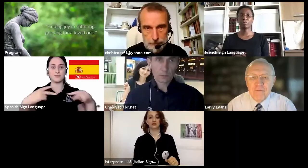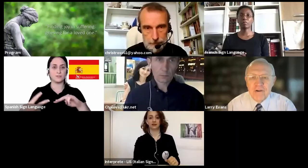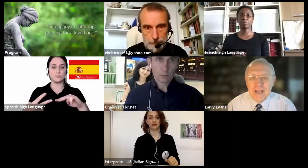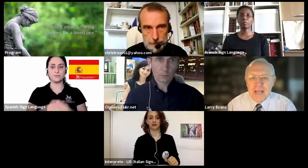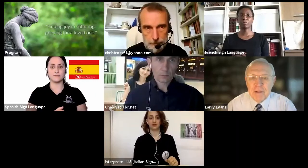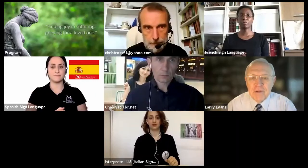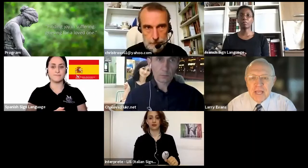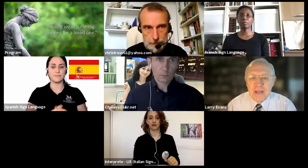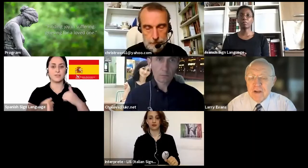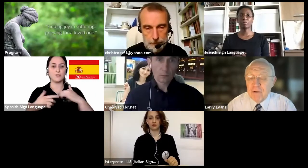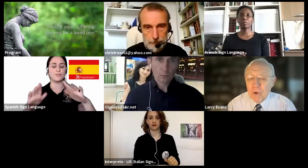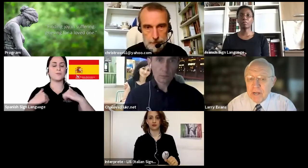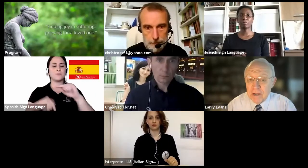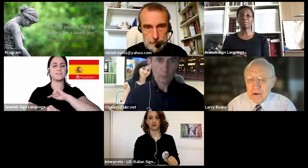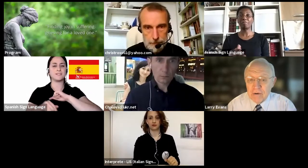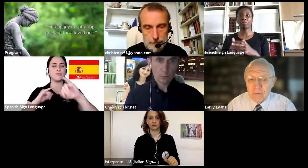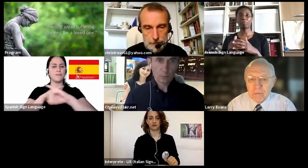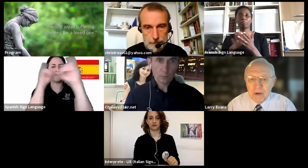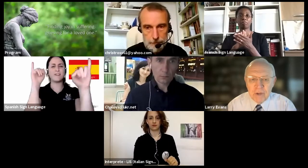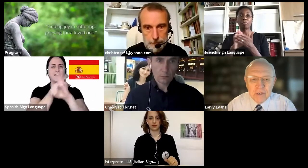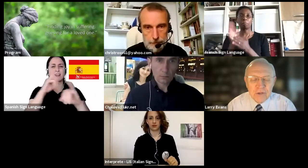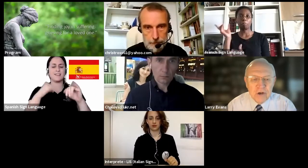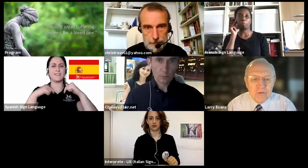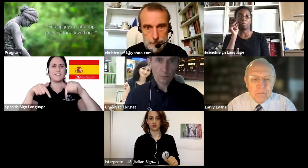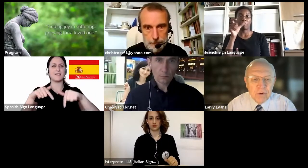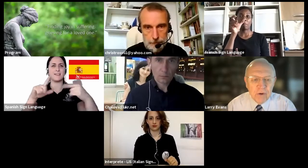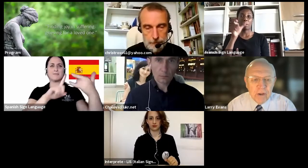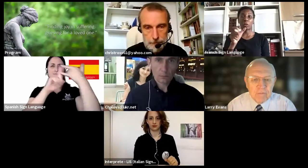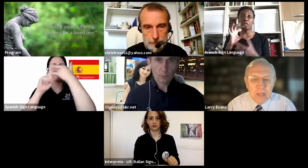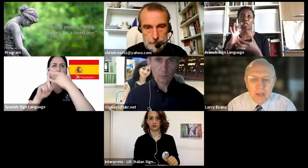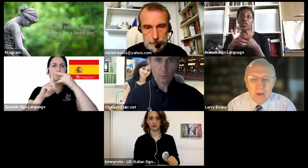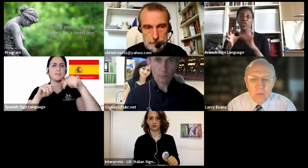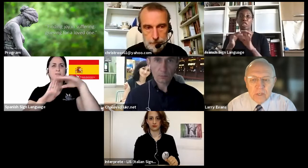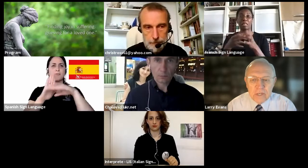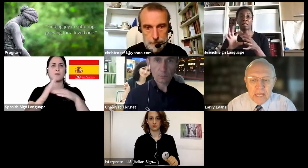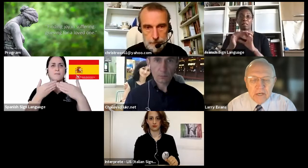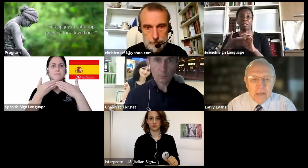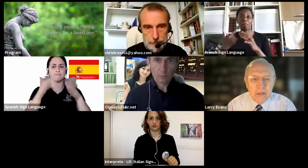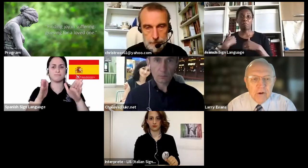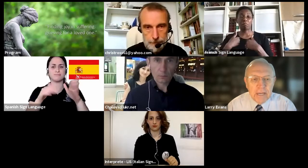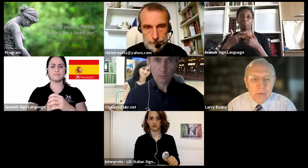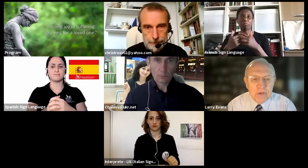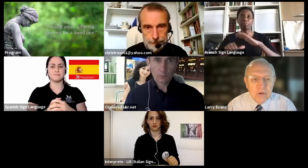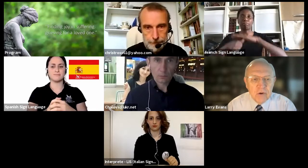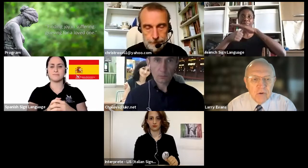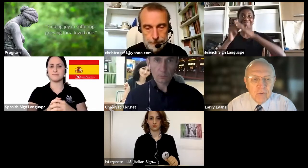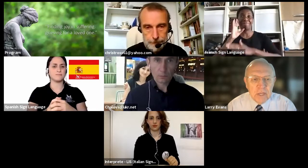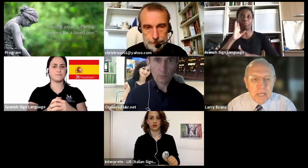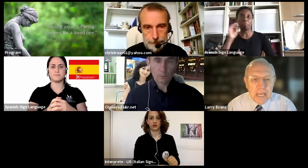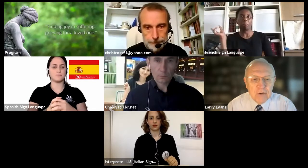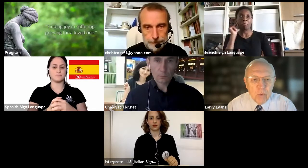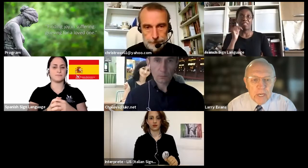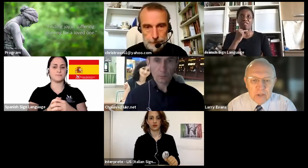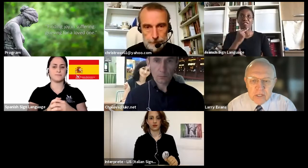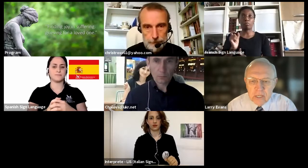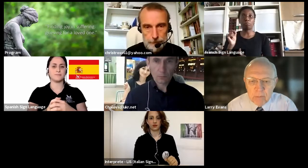We are very happy to have everyone here. We're about ready to start the program. We just added another language, so we